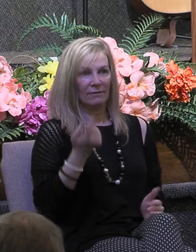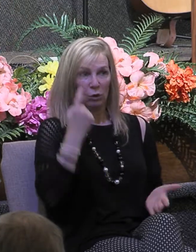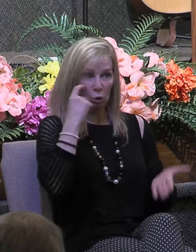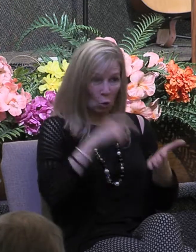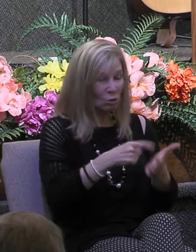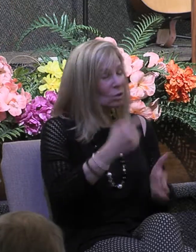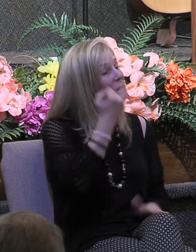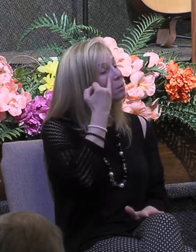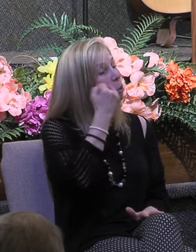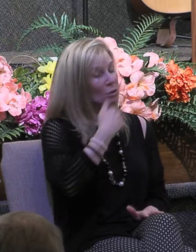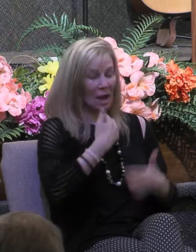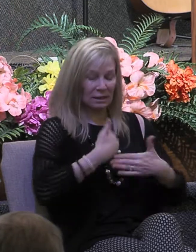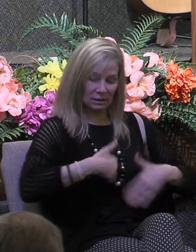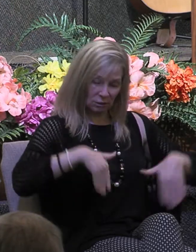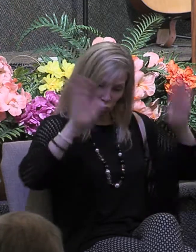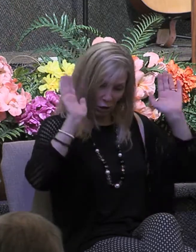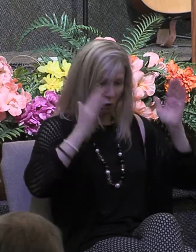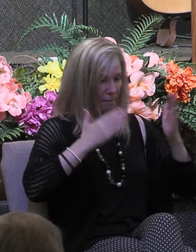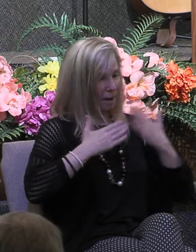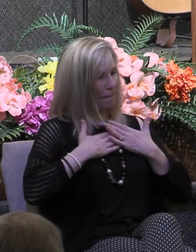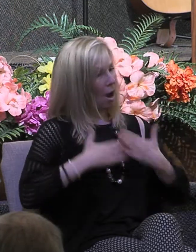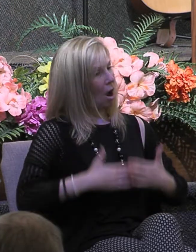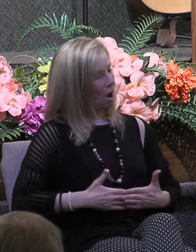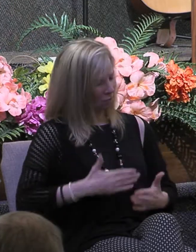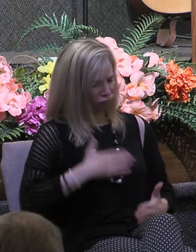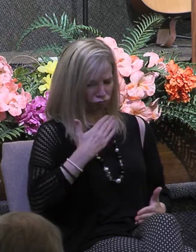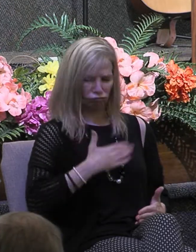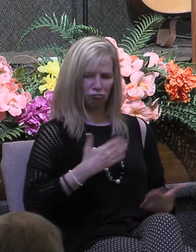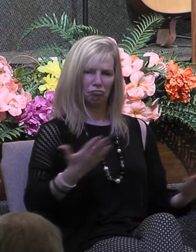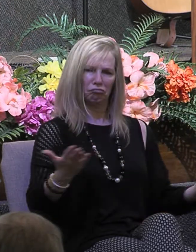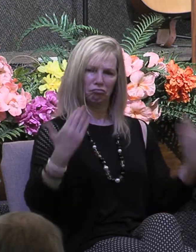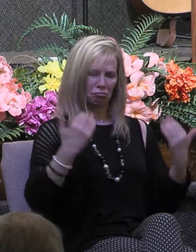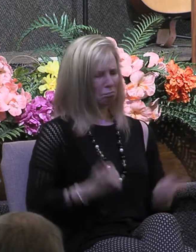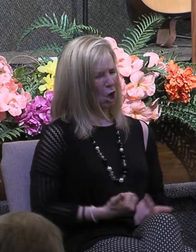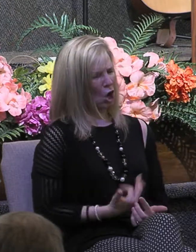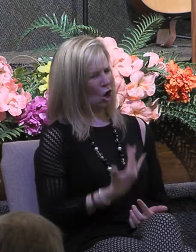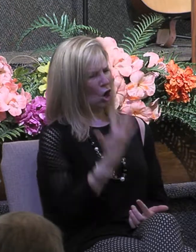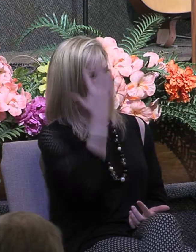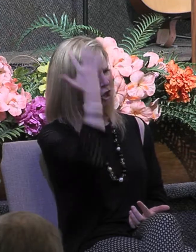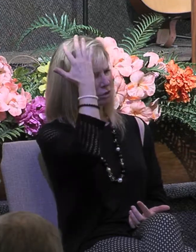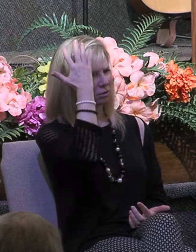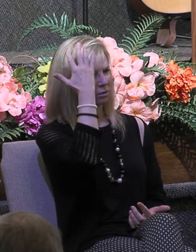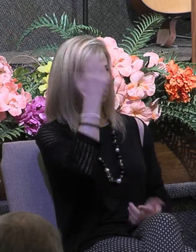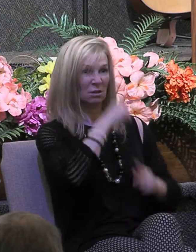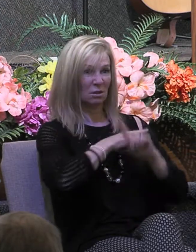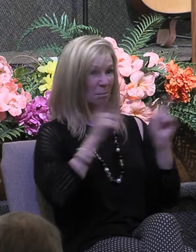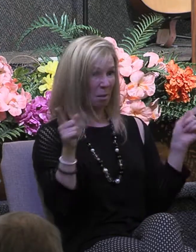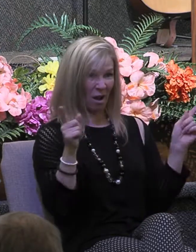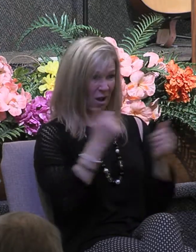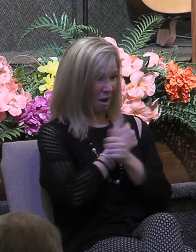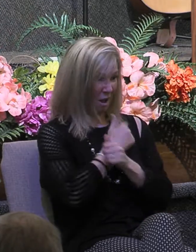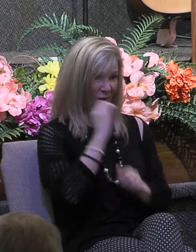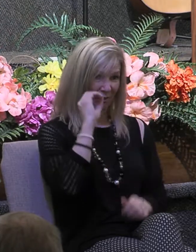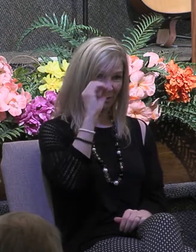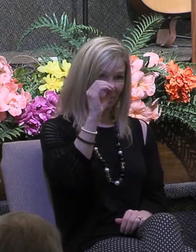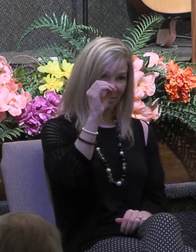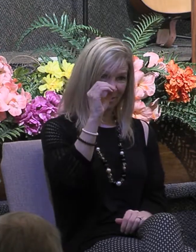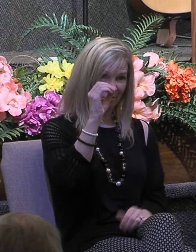surrender my body to be burned but do not have love it profits mean nothing and here Paul